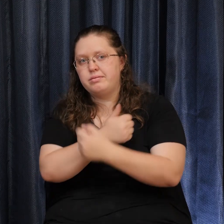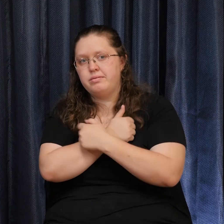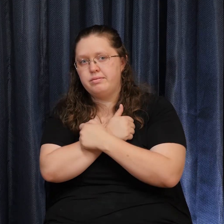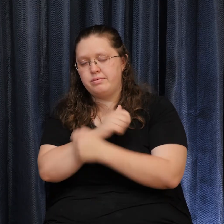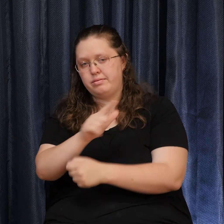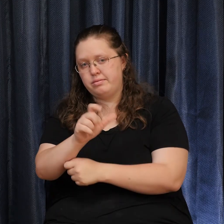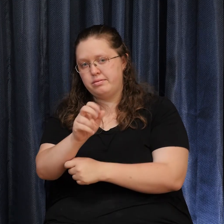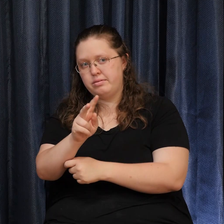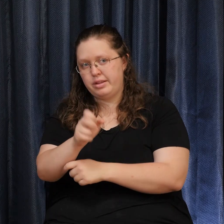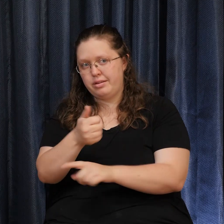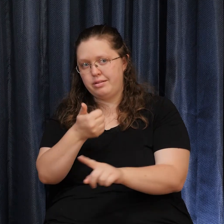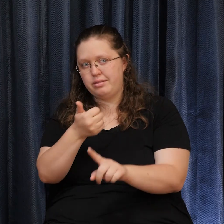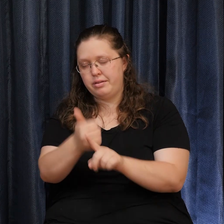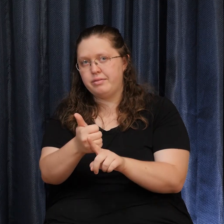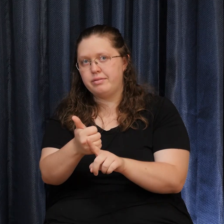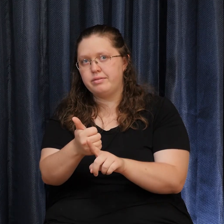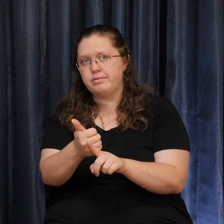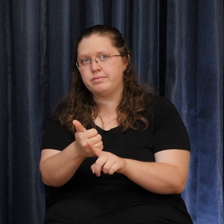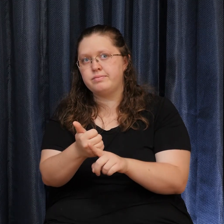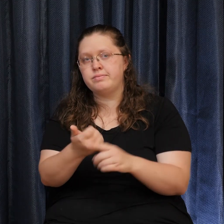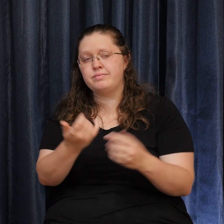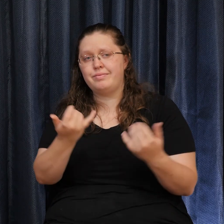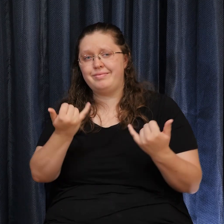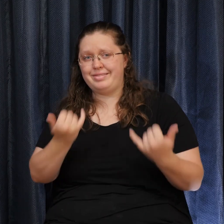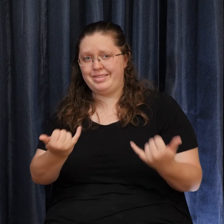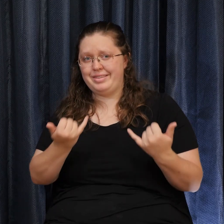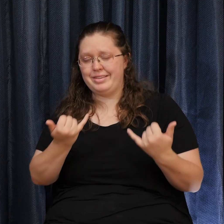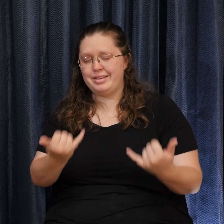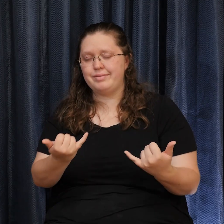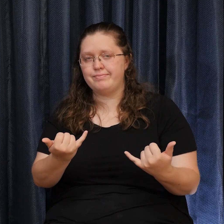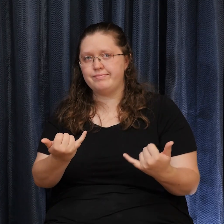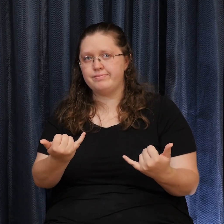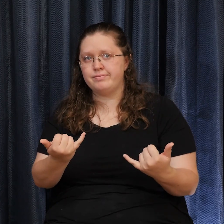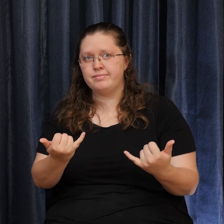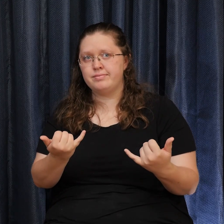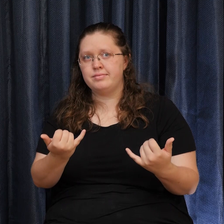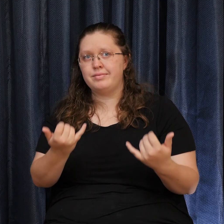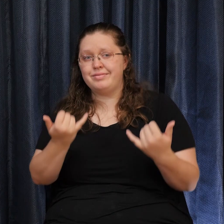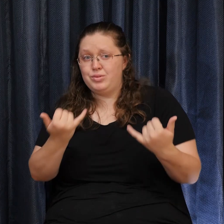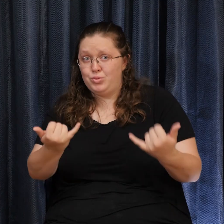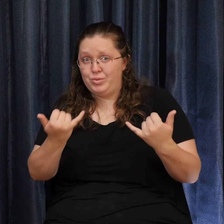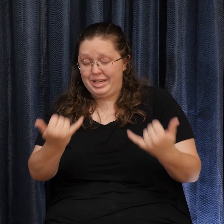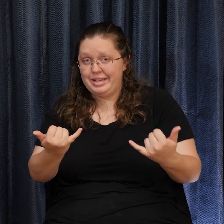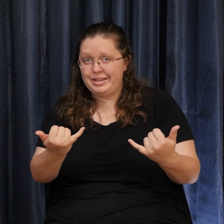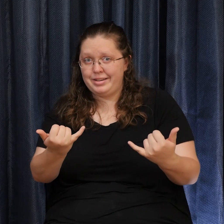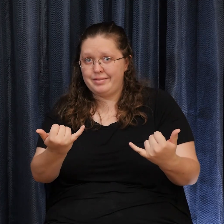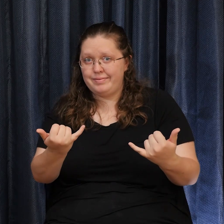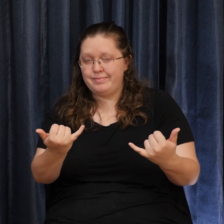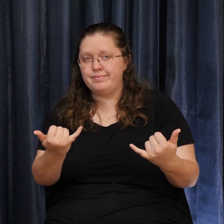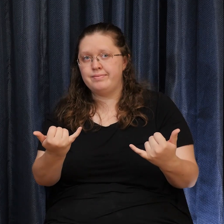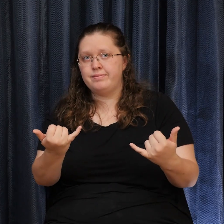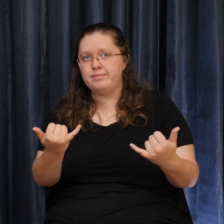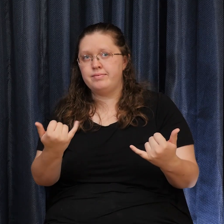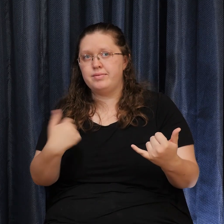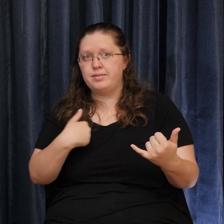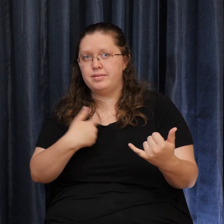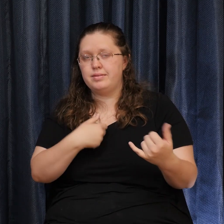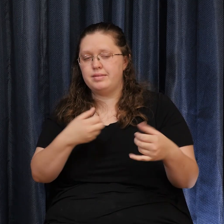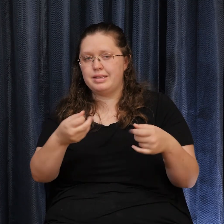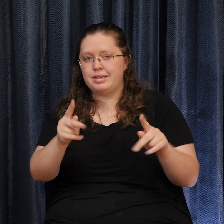And so on This day On this Very day We allow Ourselves to Be agents